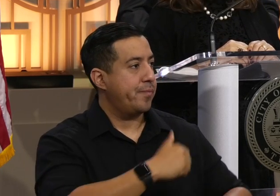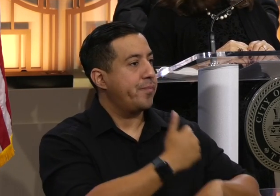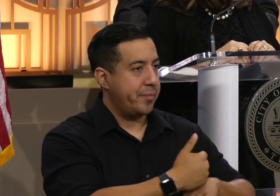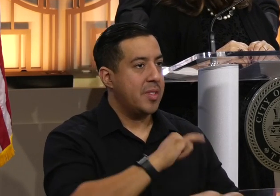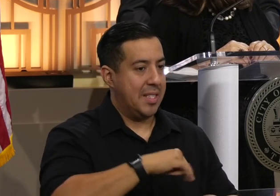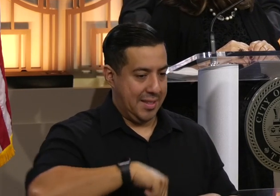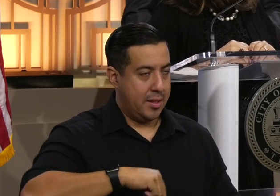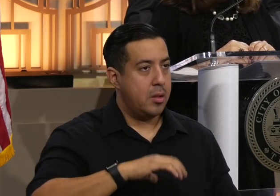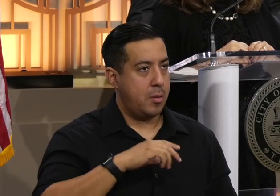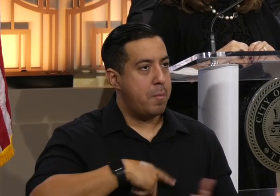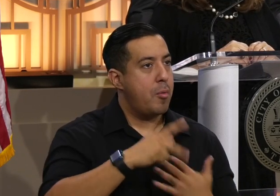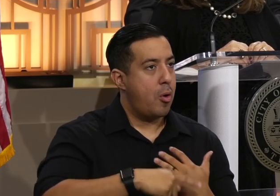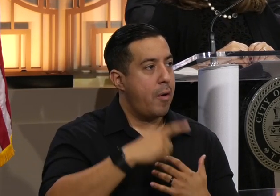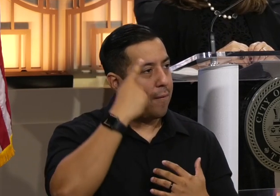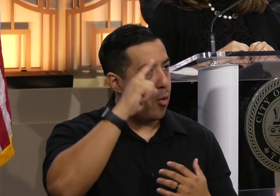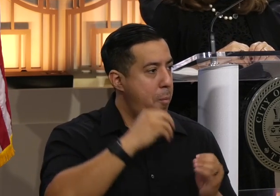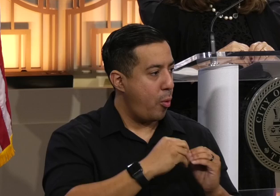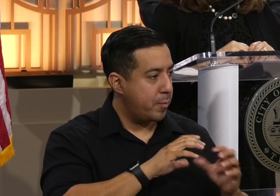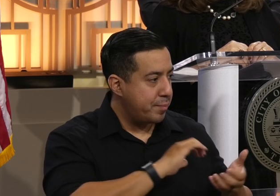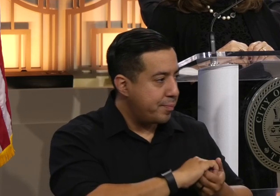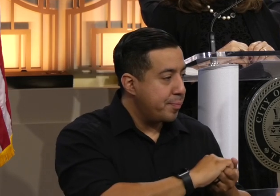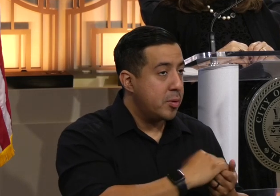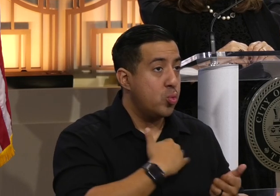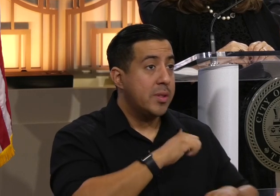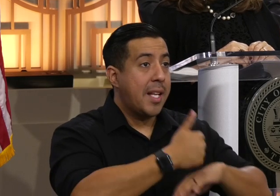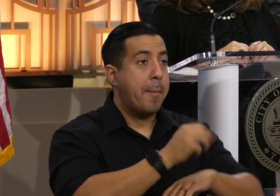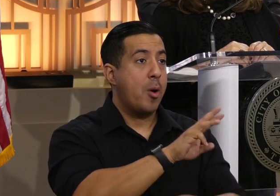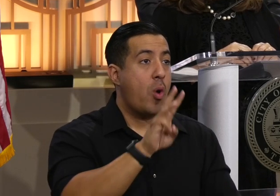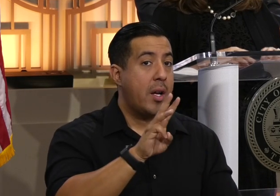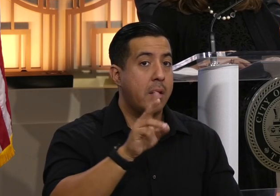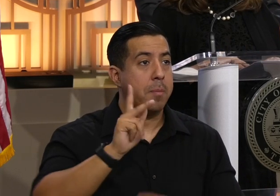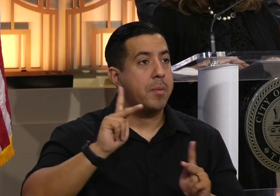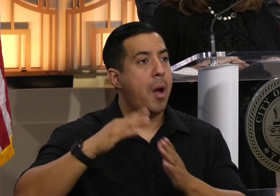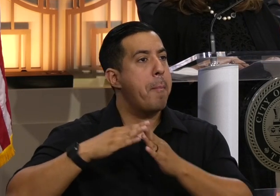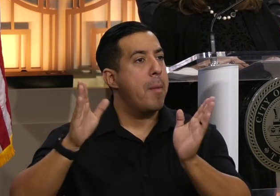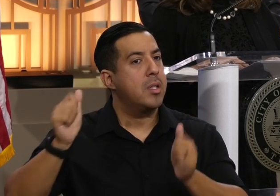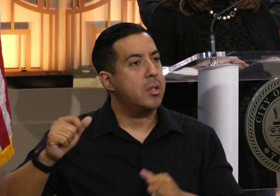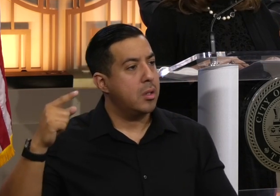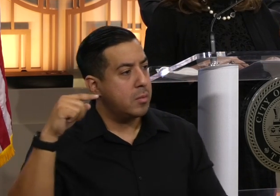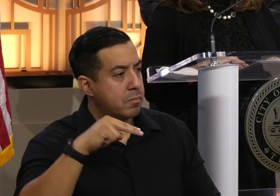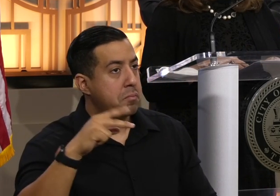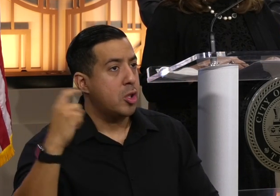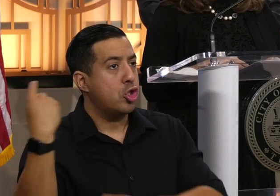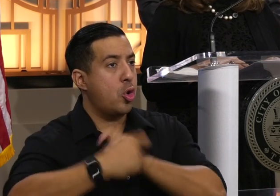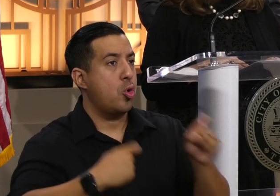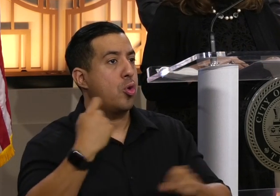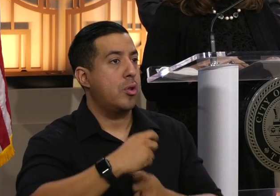Fund in collaboration. So we set up a website to give the public a place where they could easily make a donation,